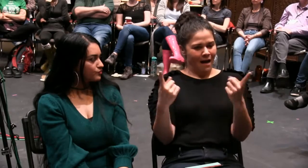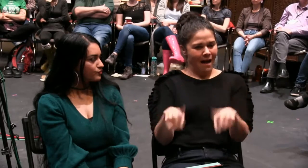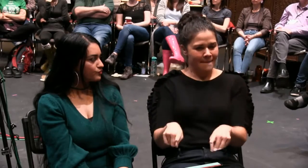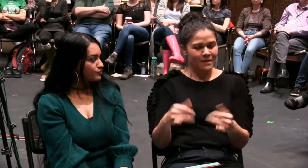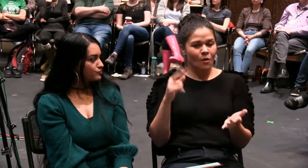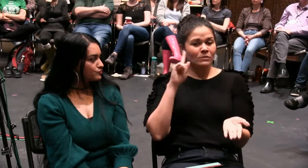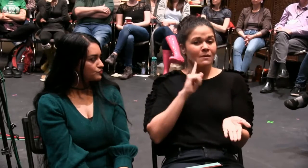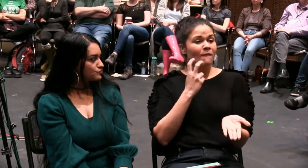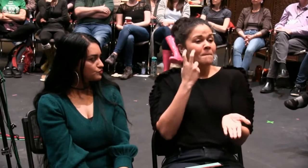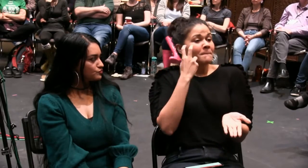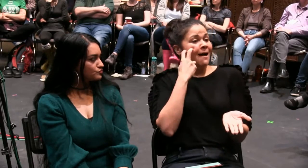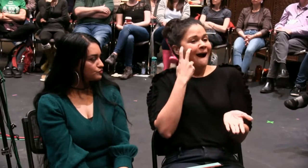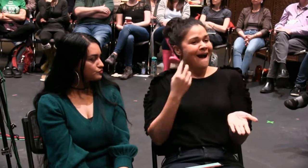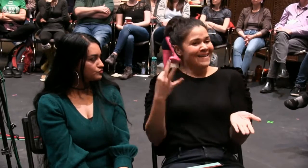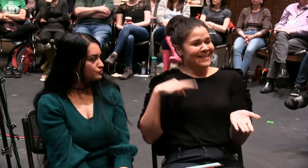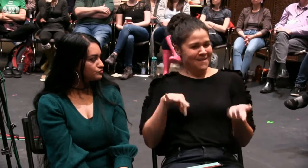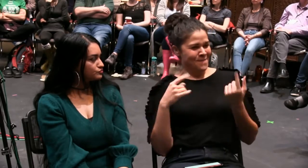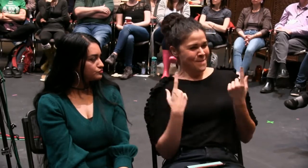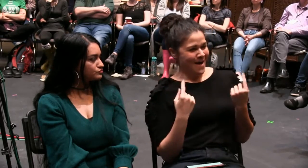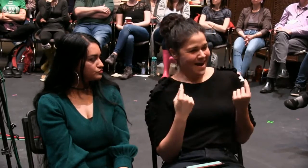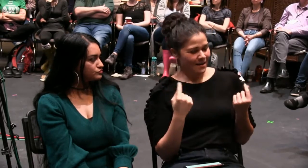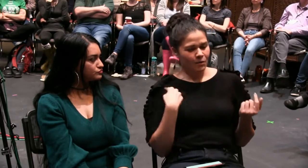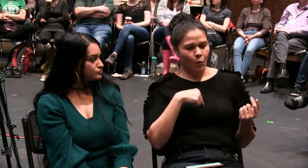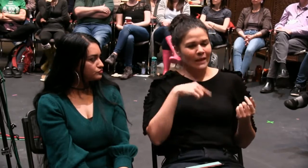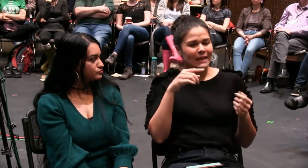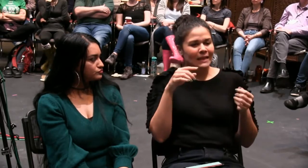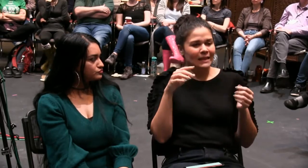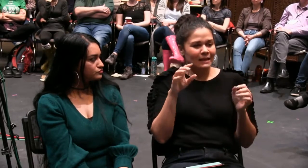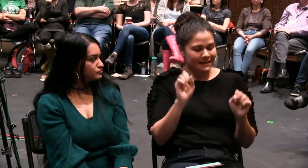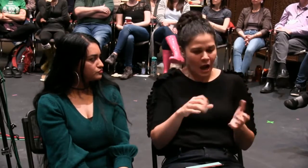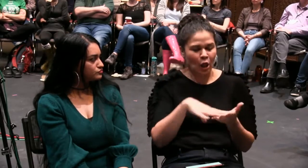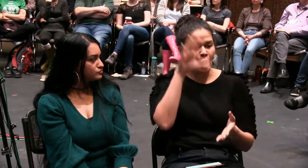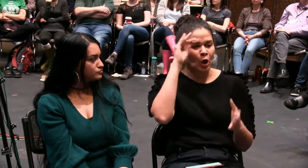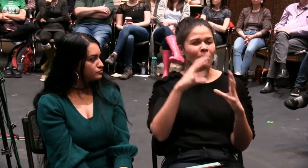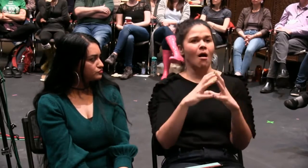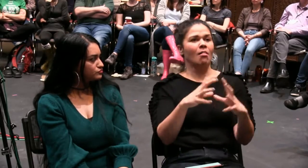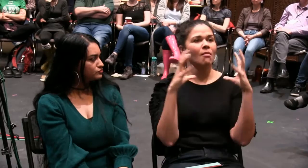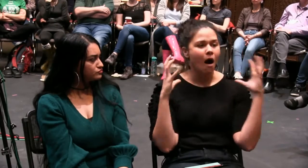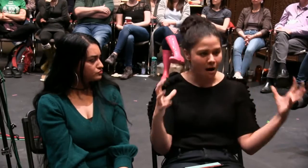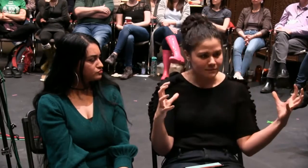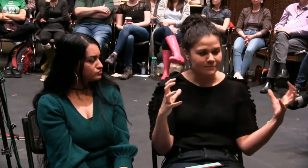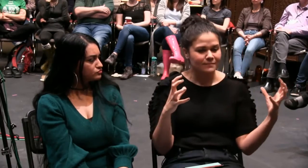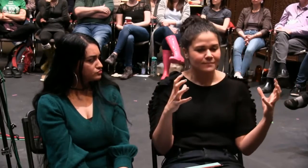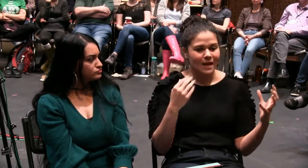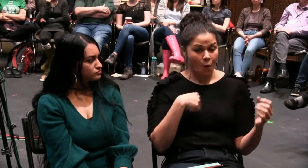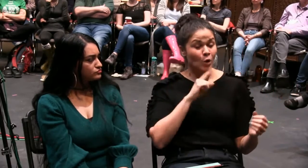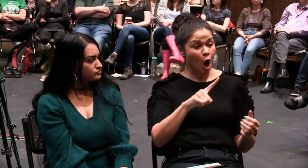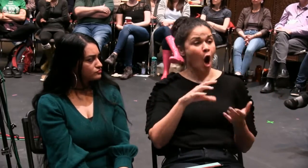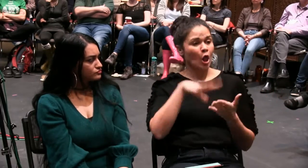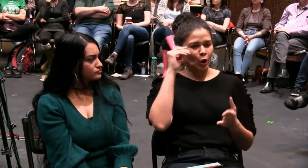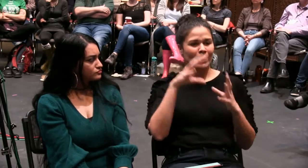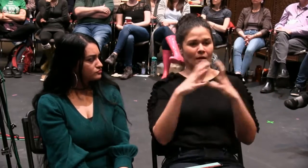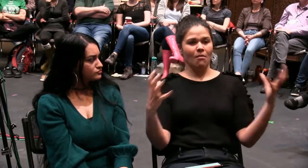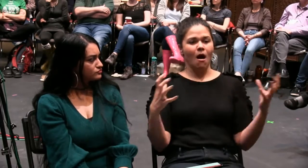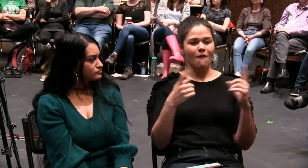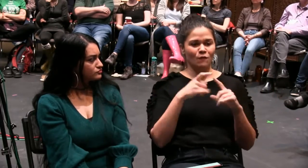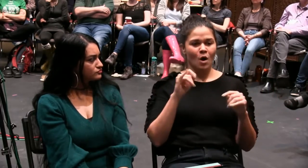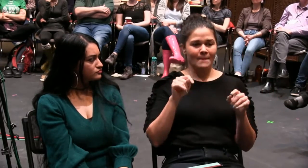And give credit where it's due for the community where the work is springing from, including deaf-blind people.